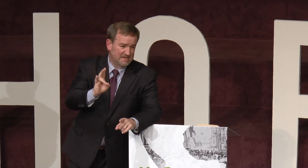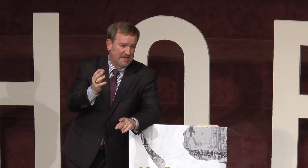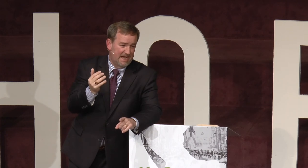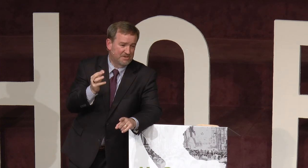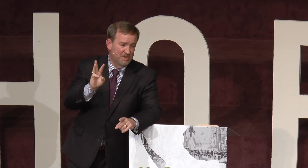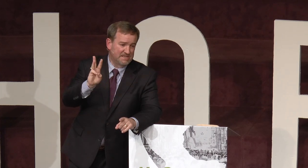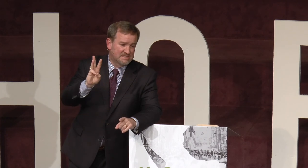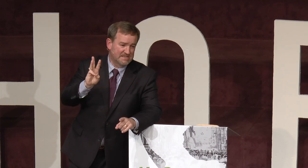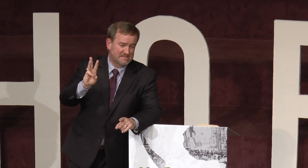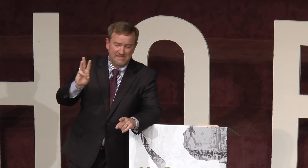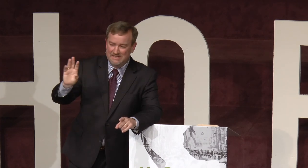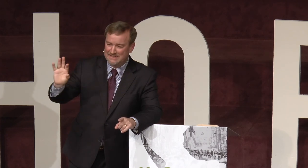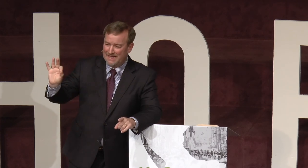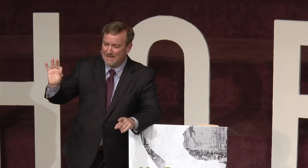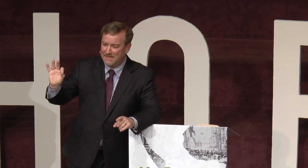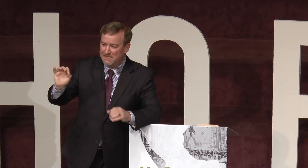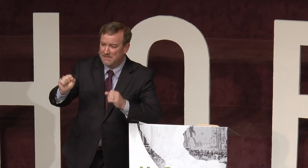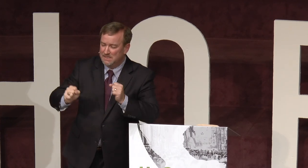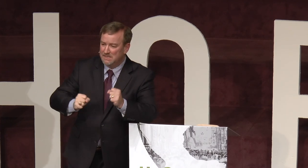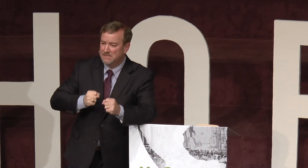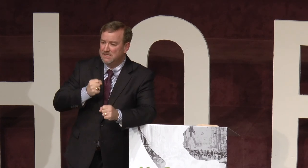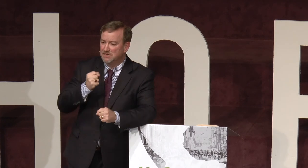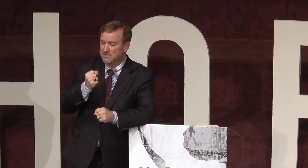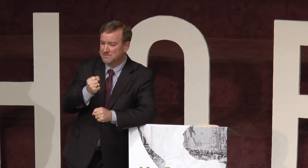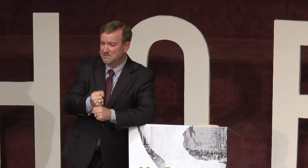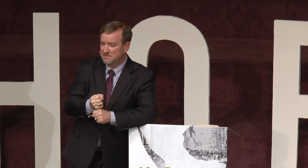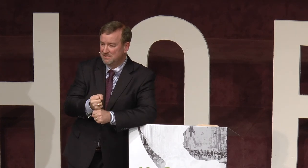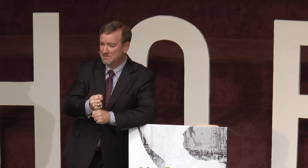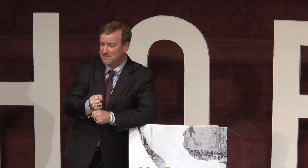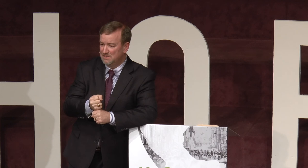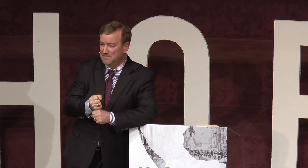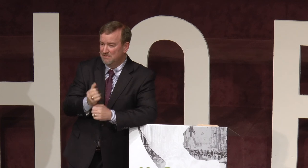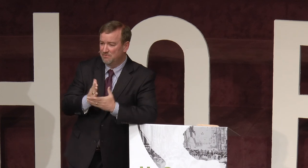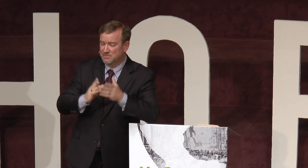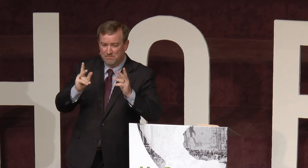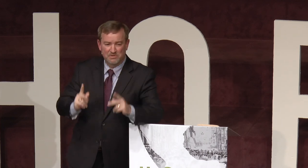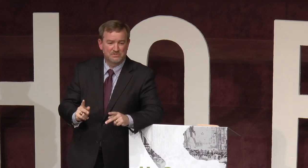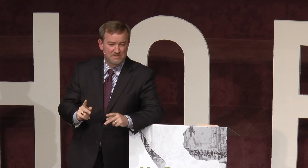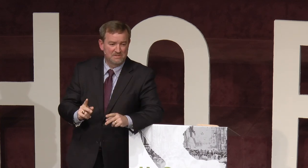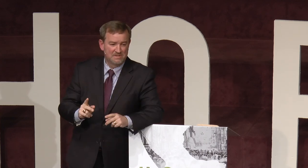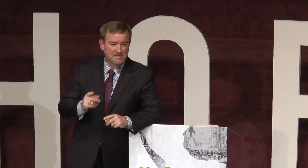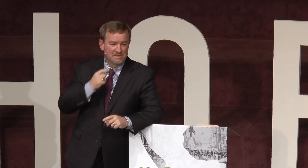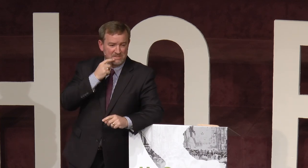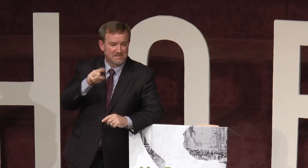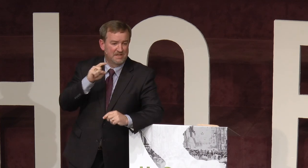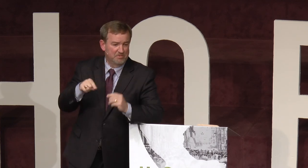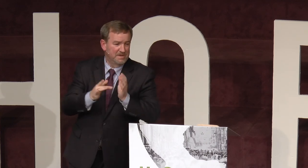had to wait 69 years for some person to tell him about